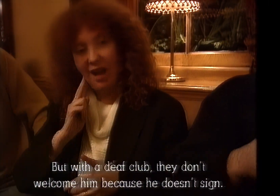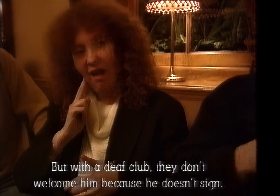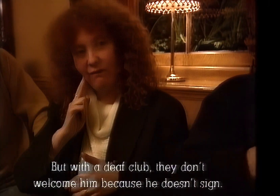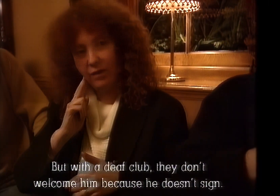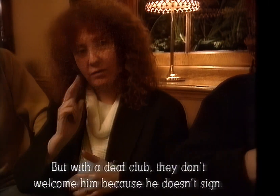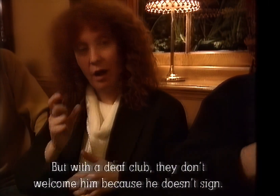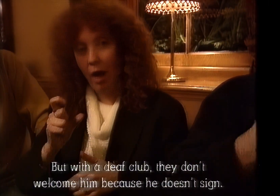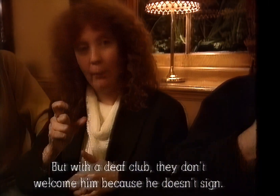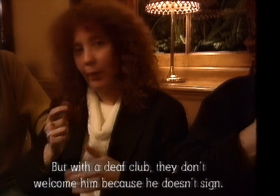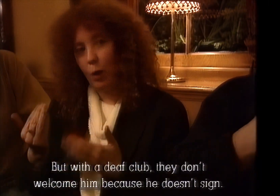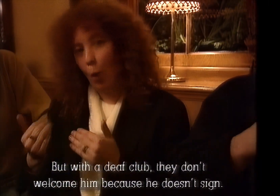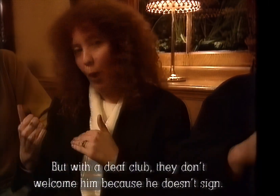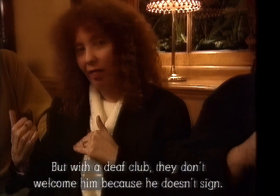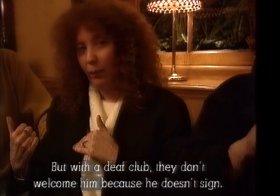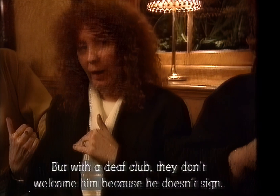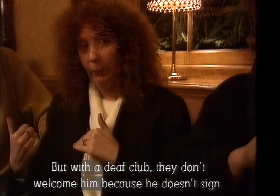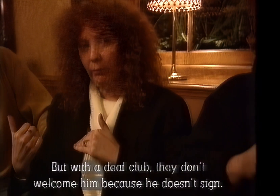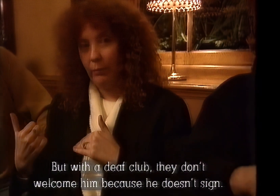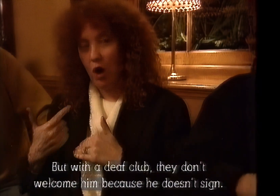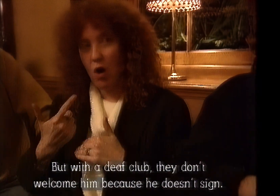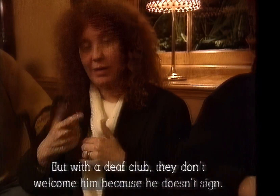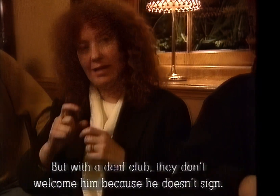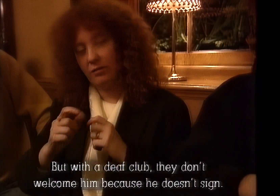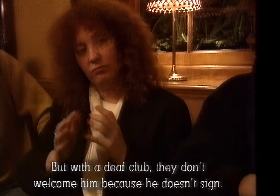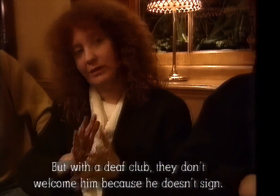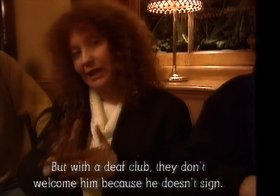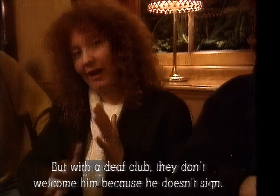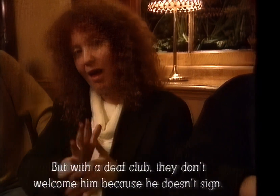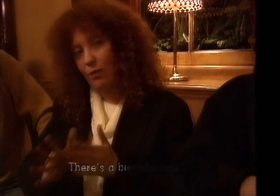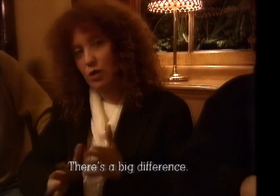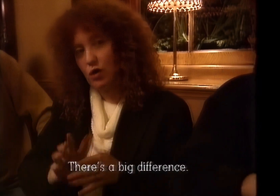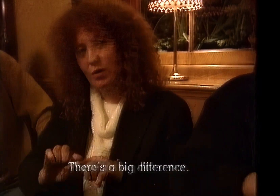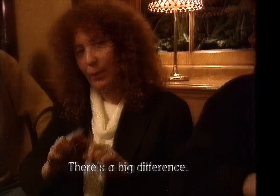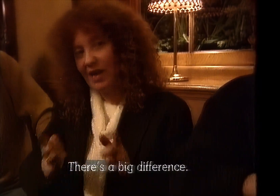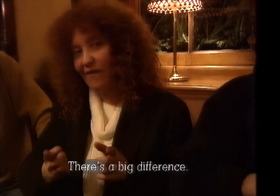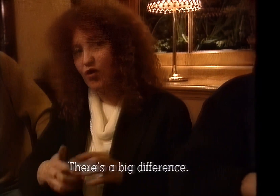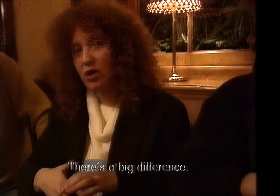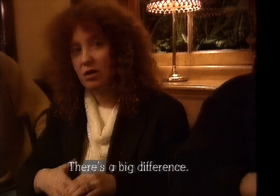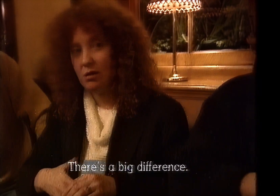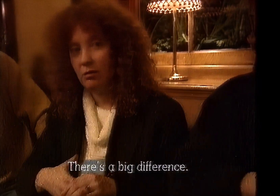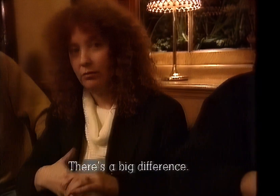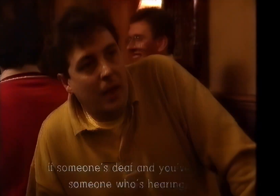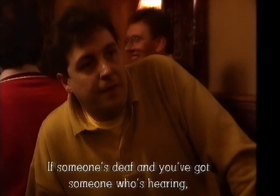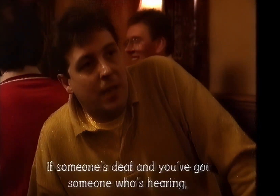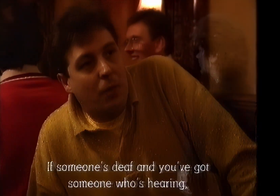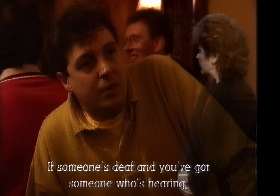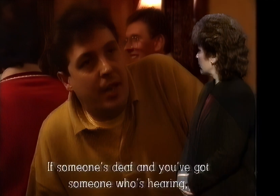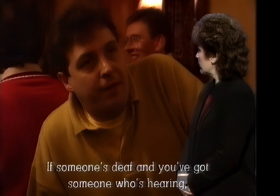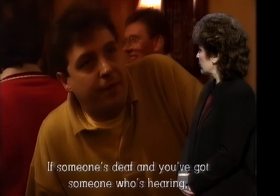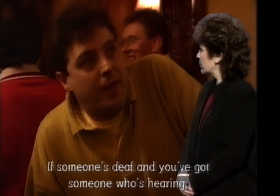deaf club, they don't well with him. Because it doesn't sign language. It's bit different. If someone's deaf and